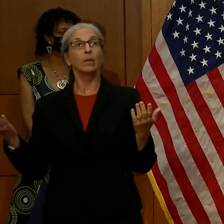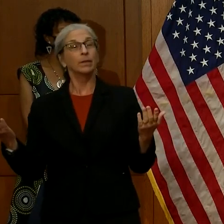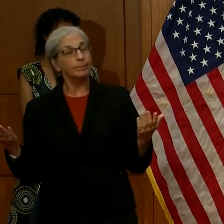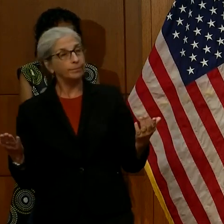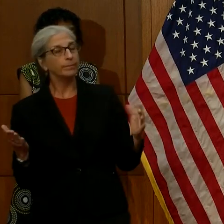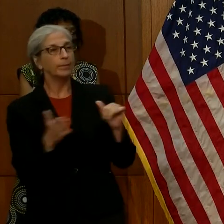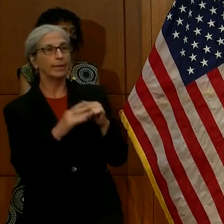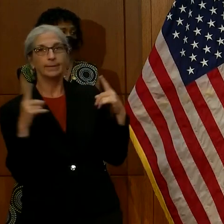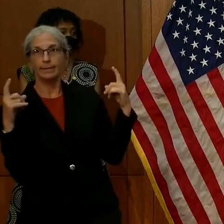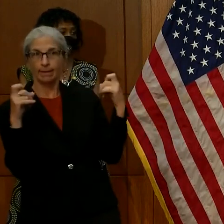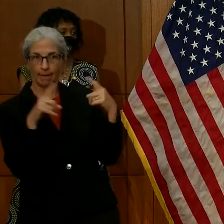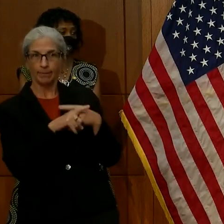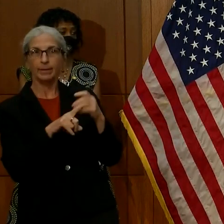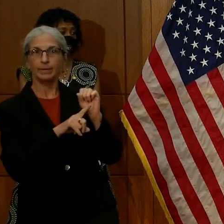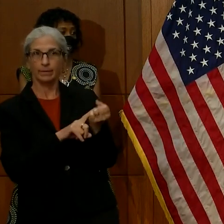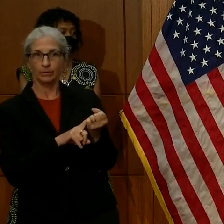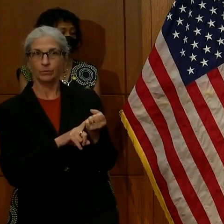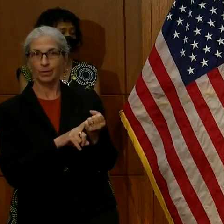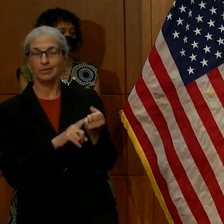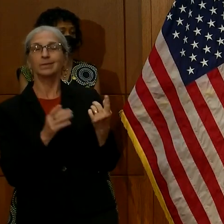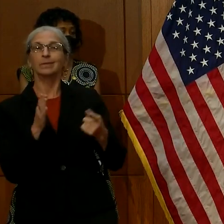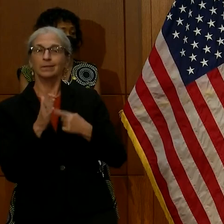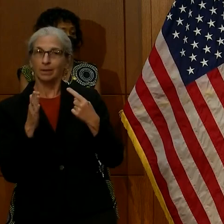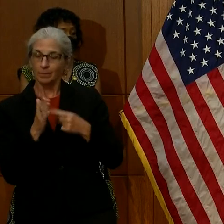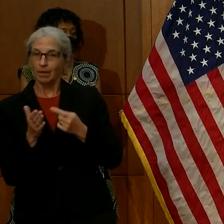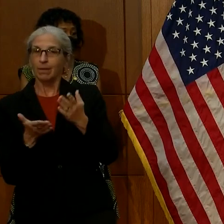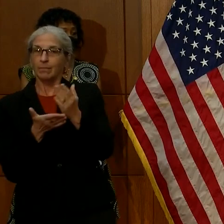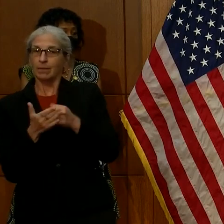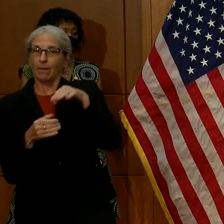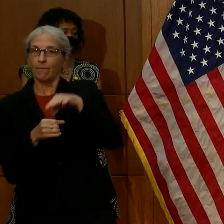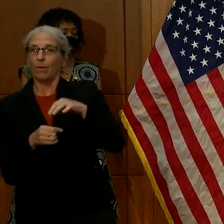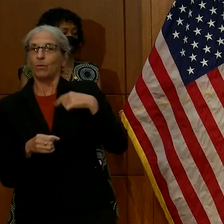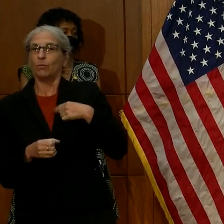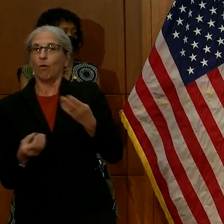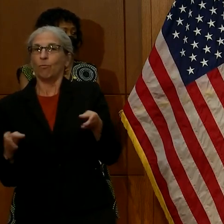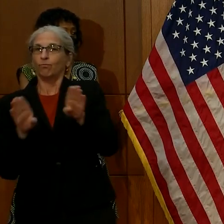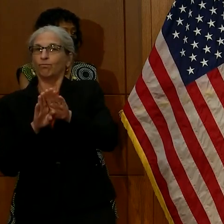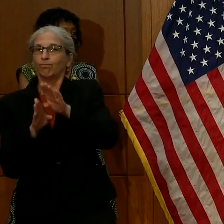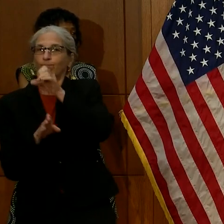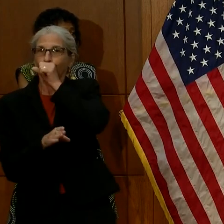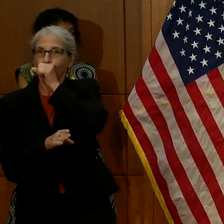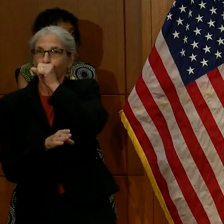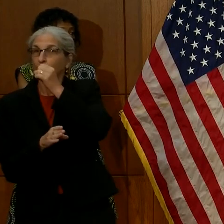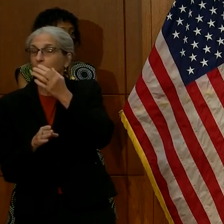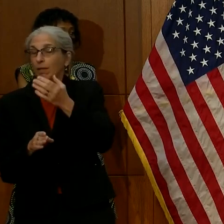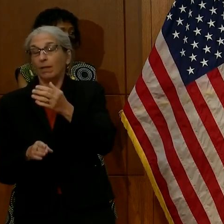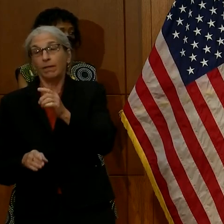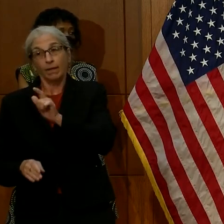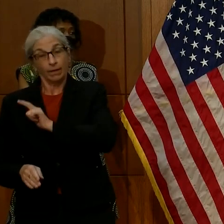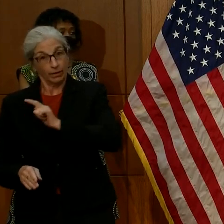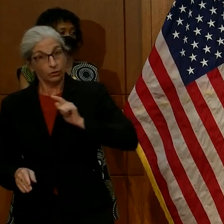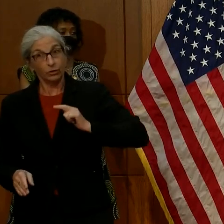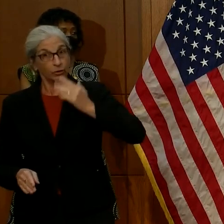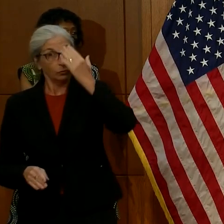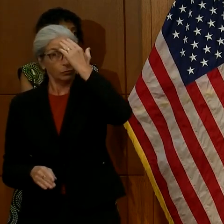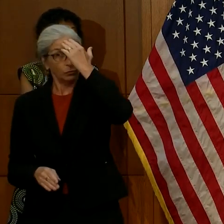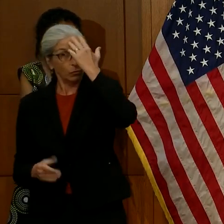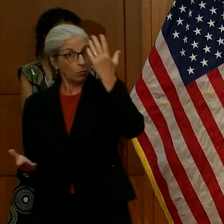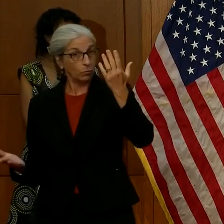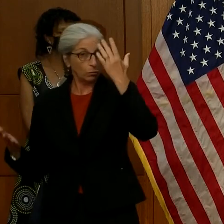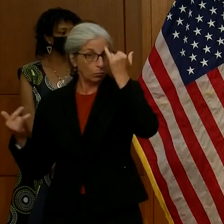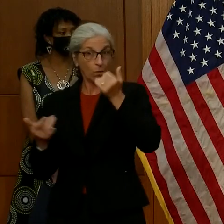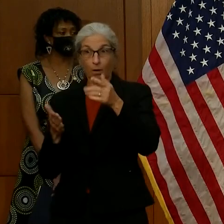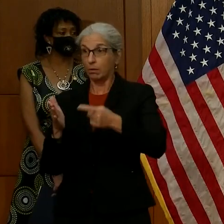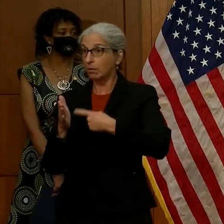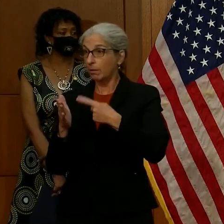that some of these things are kept confidential. And the legislature is well aware of why